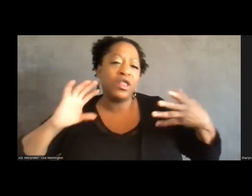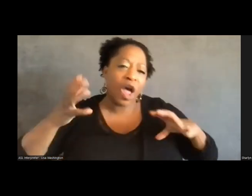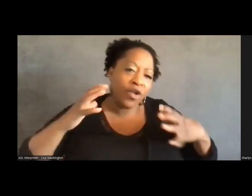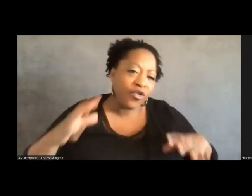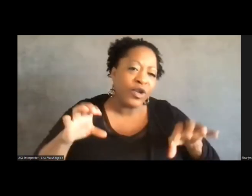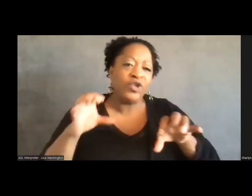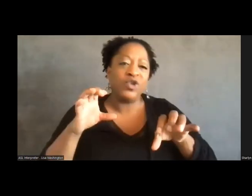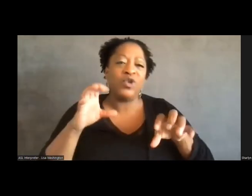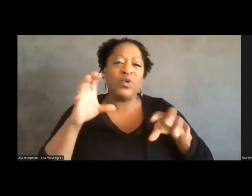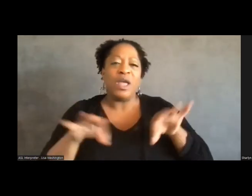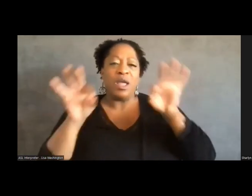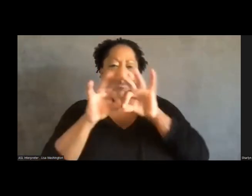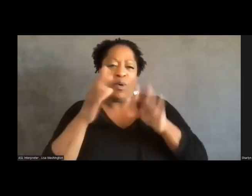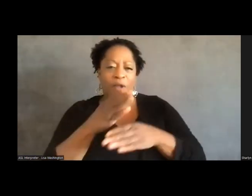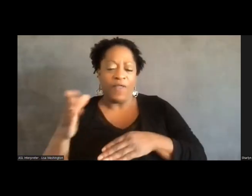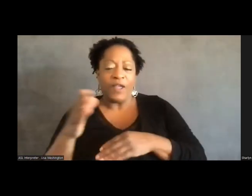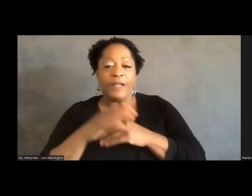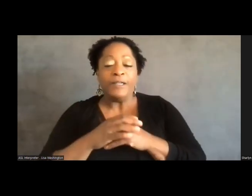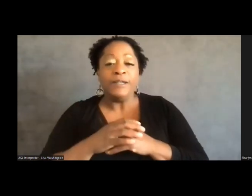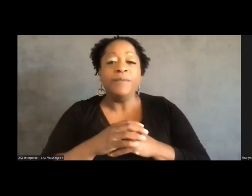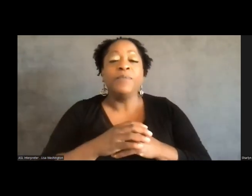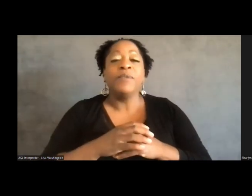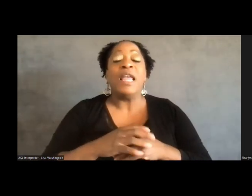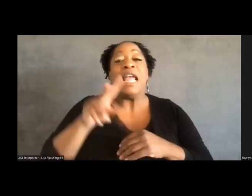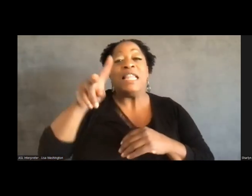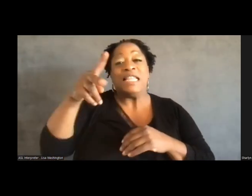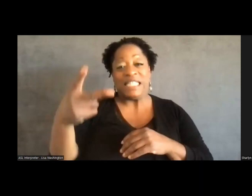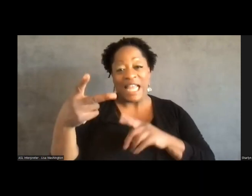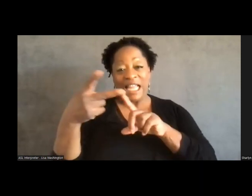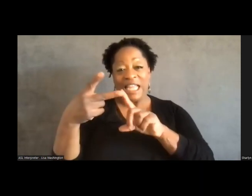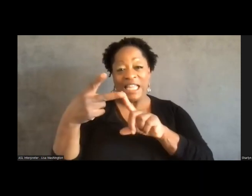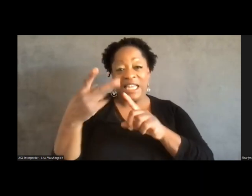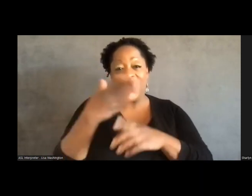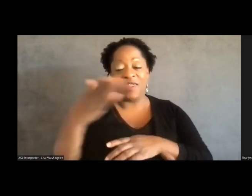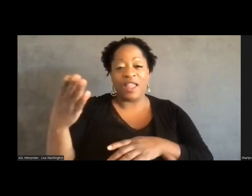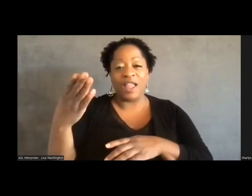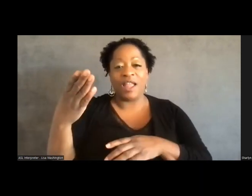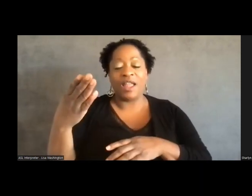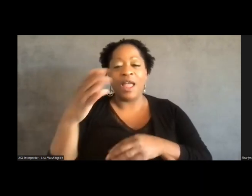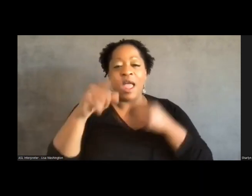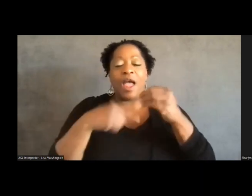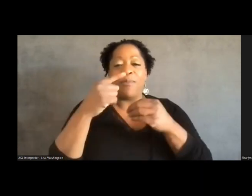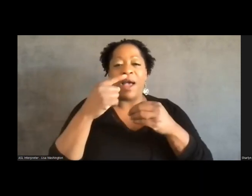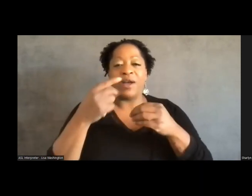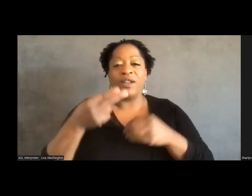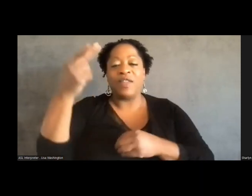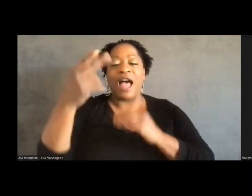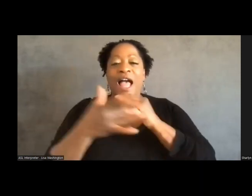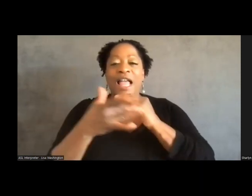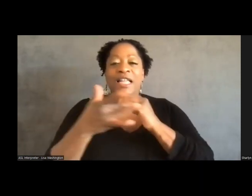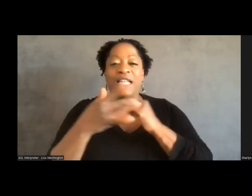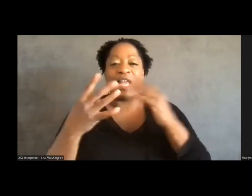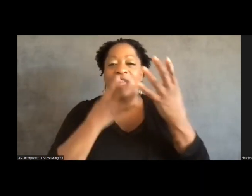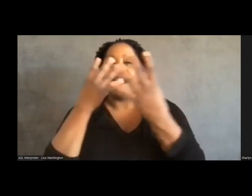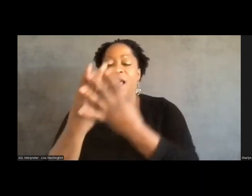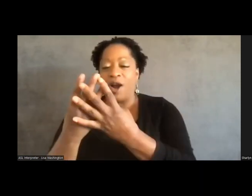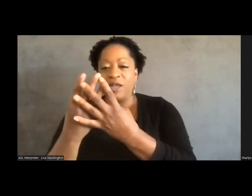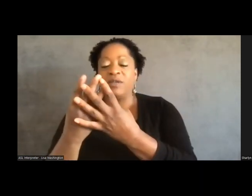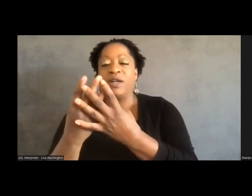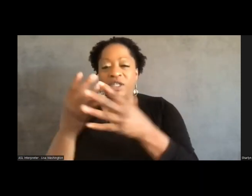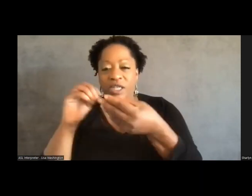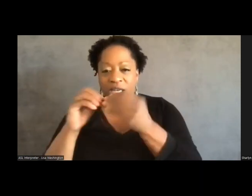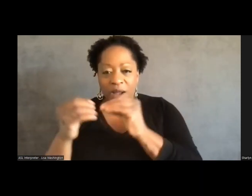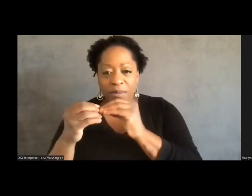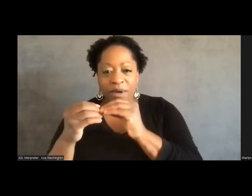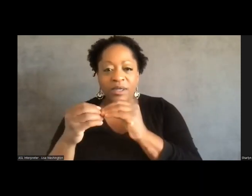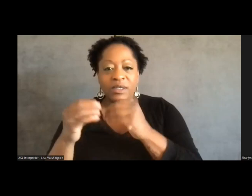about the sort of high-tech incarceration limits that we did, which are really about limiting the